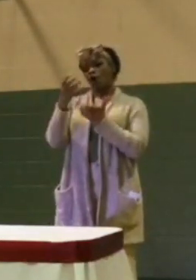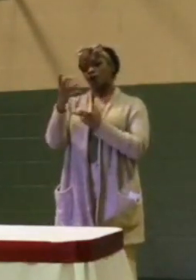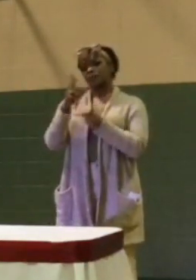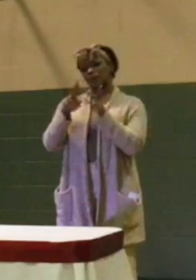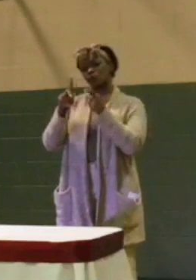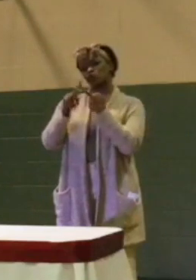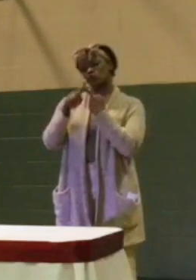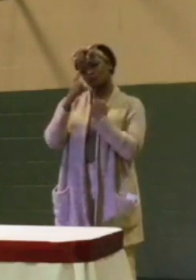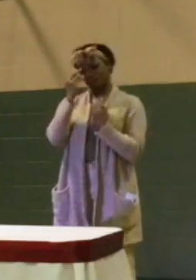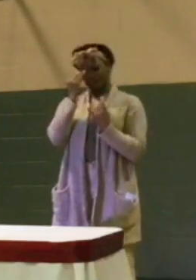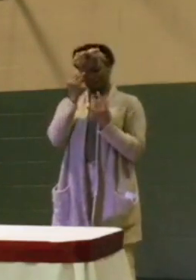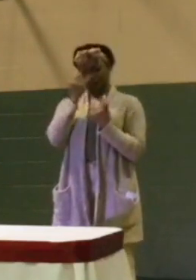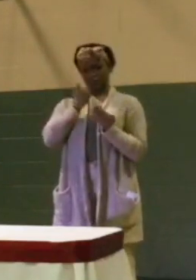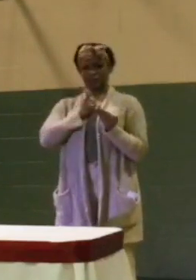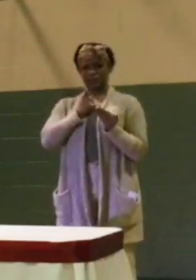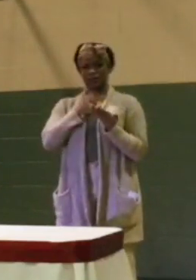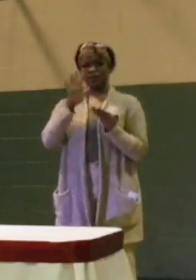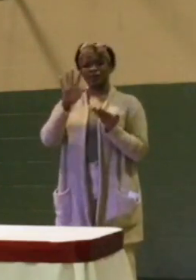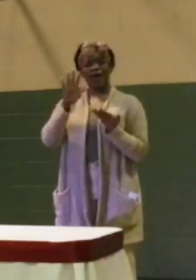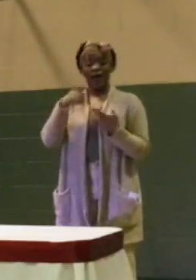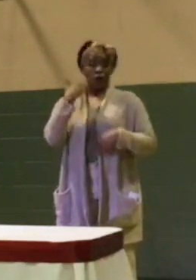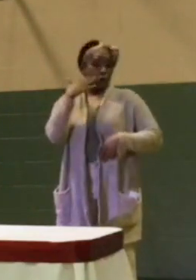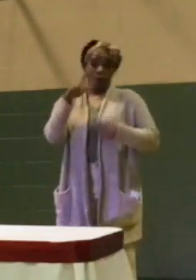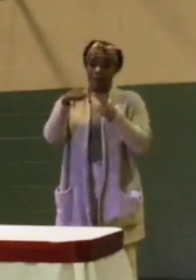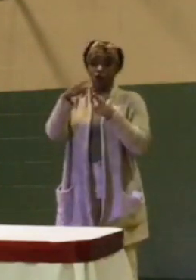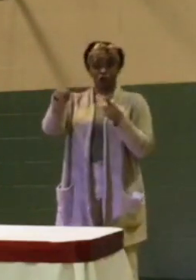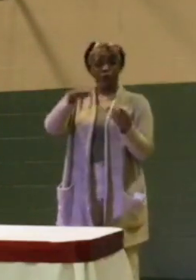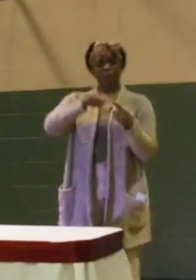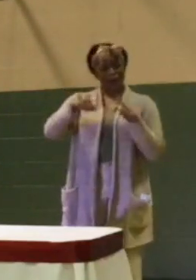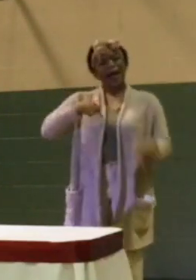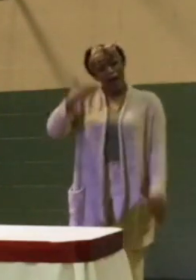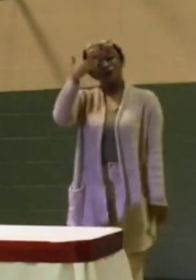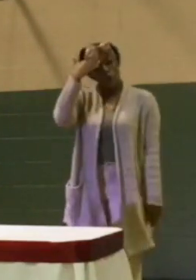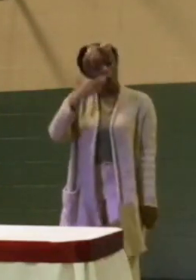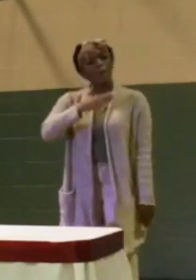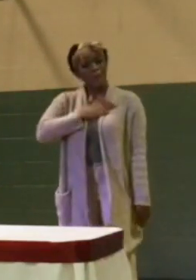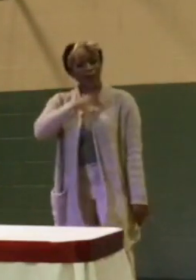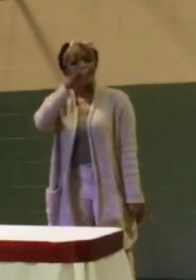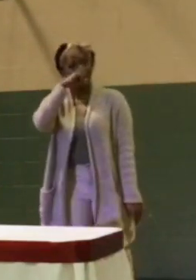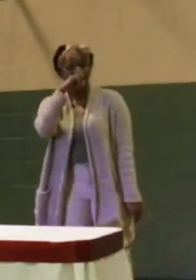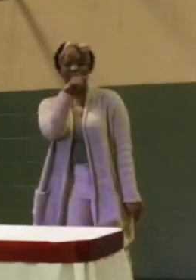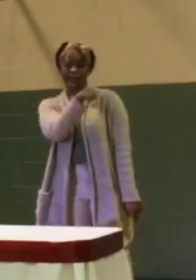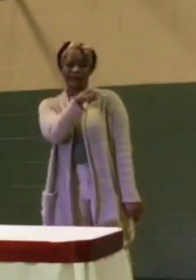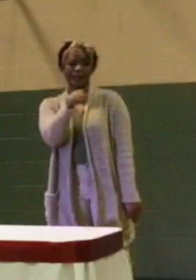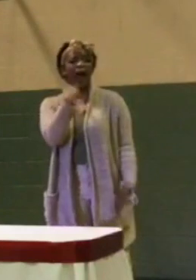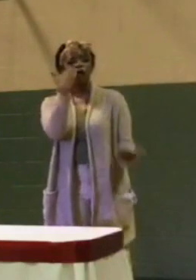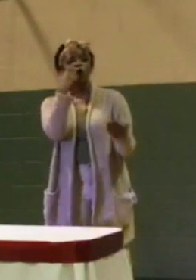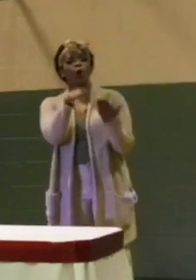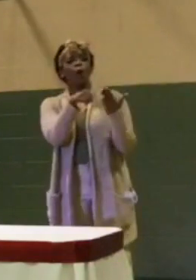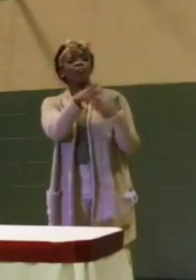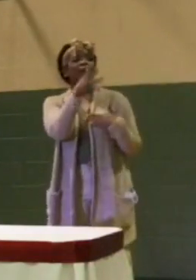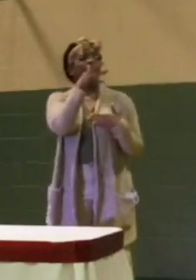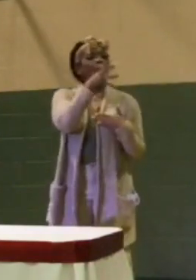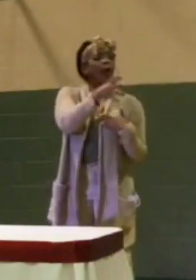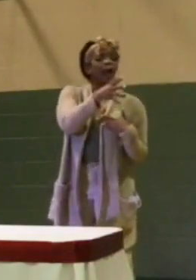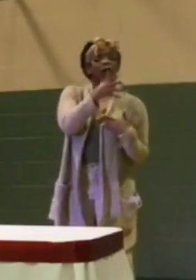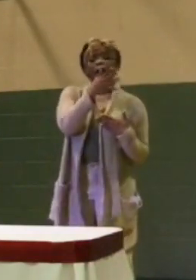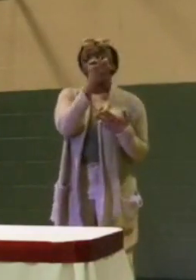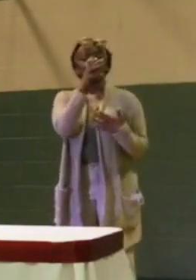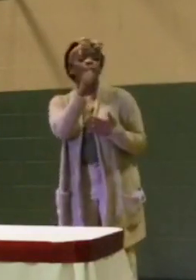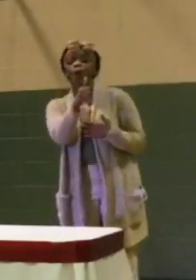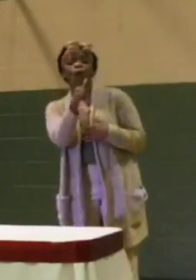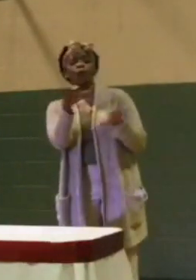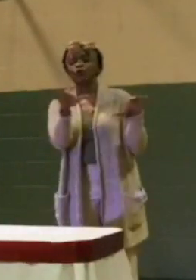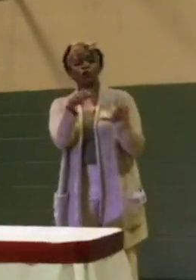I don't know about you guys. I know my kids. I know what my kids might or might not do. I'm not blind to it. And